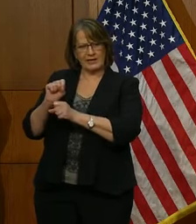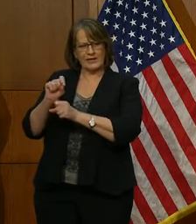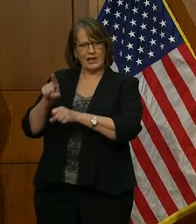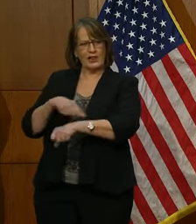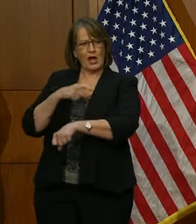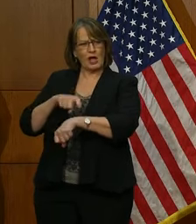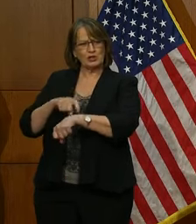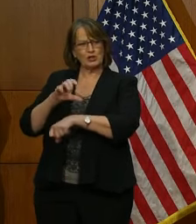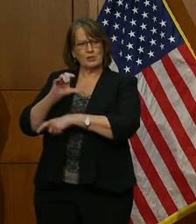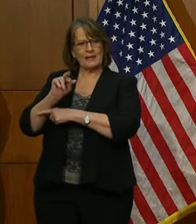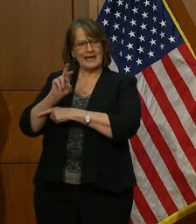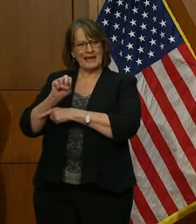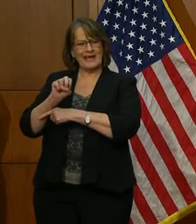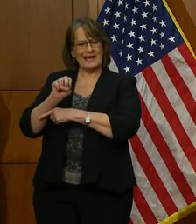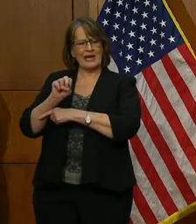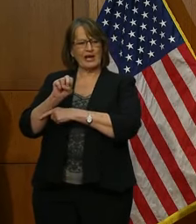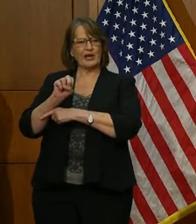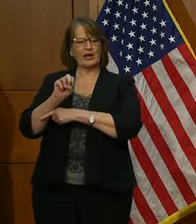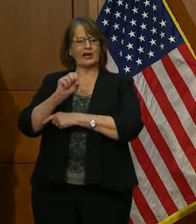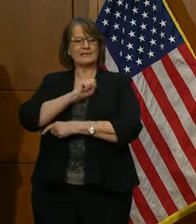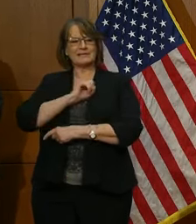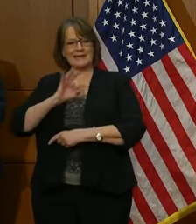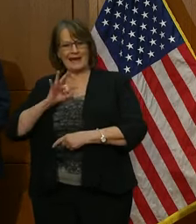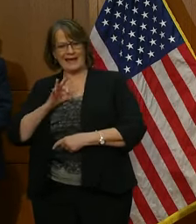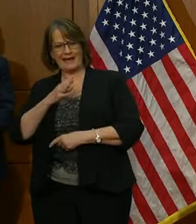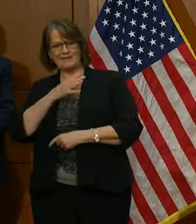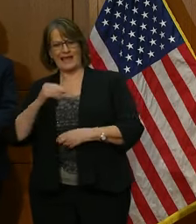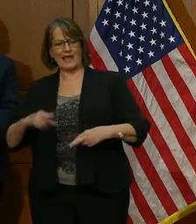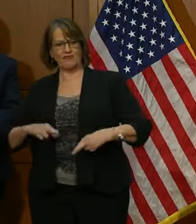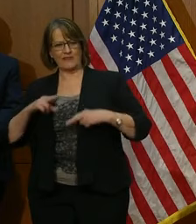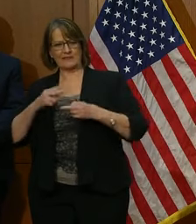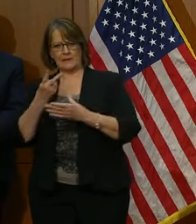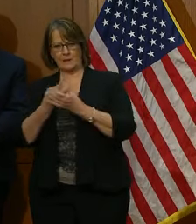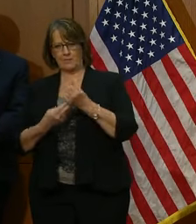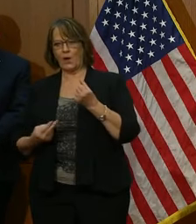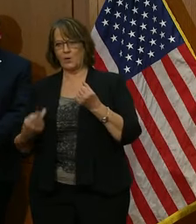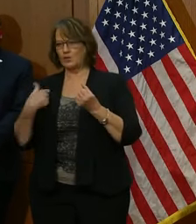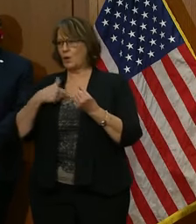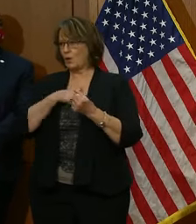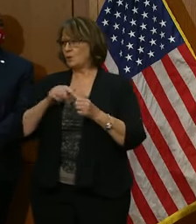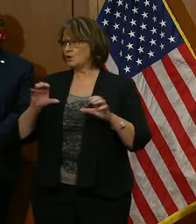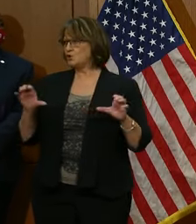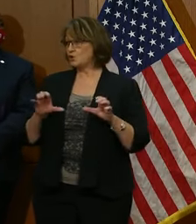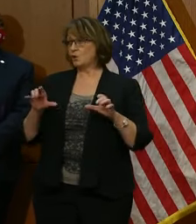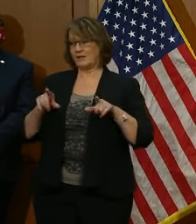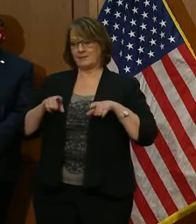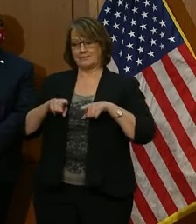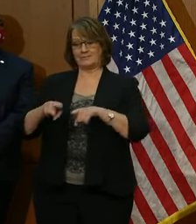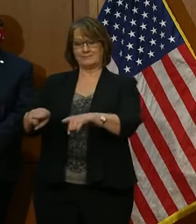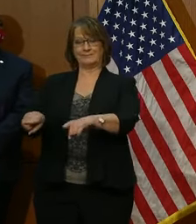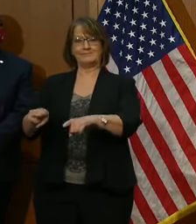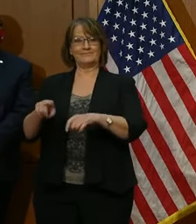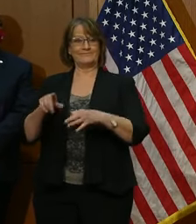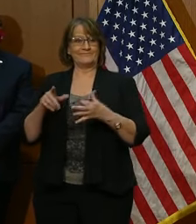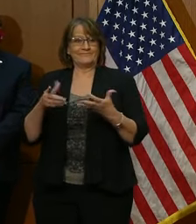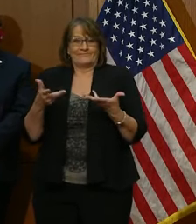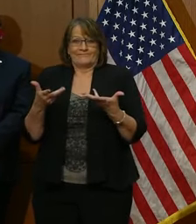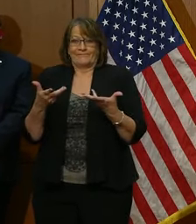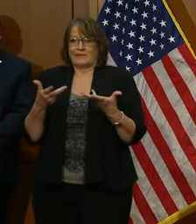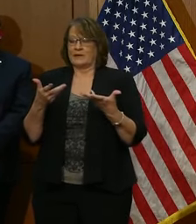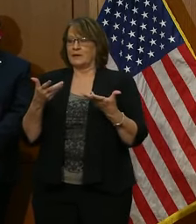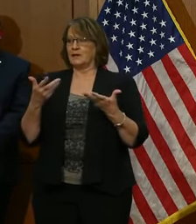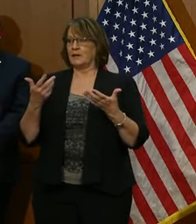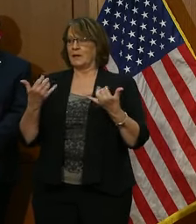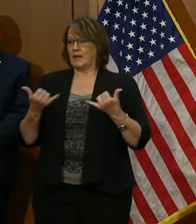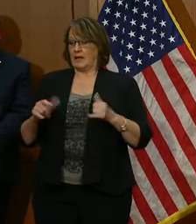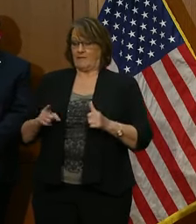term care facilities, both staff and residents. So we're doing it in parallel, the answer to your question. You know,